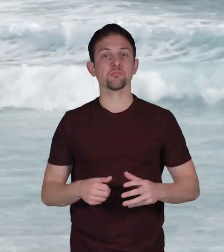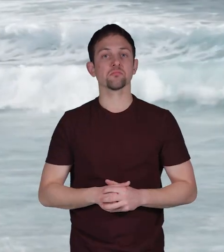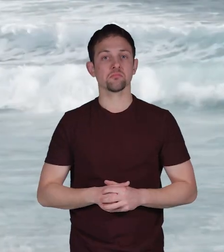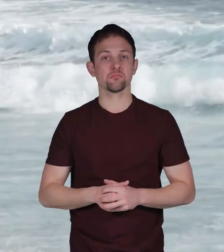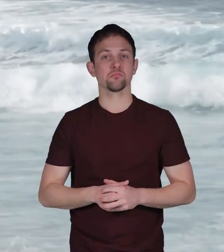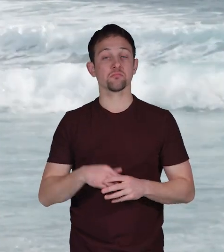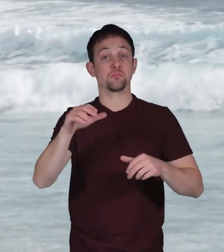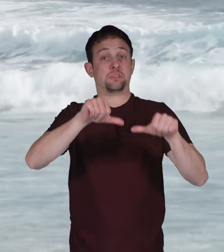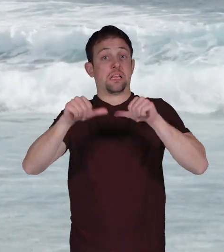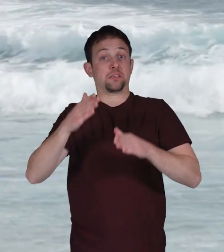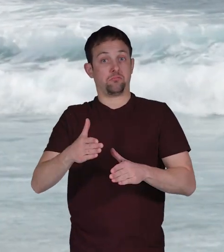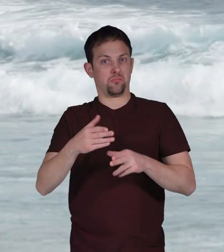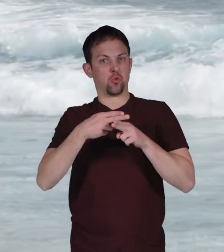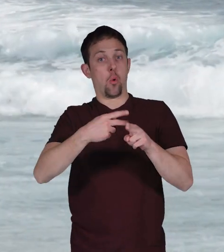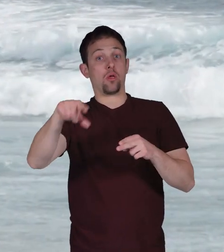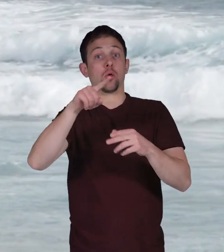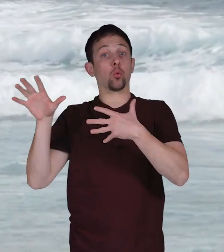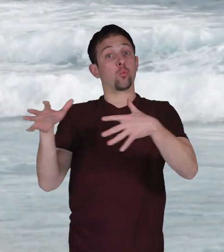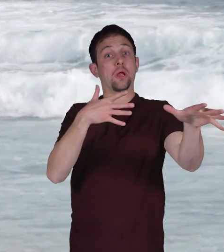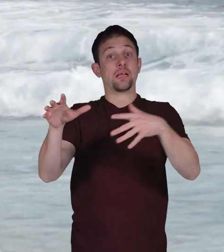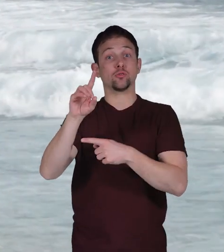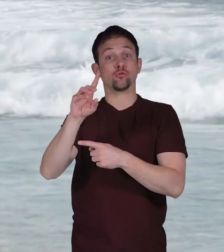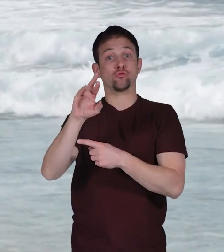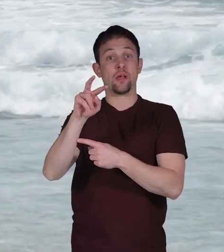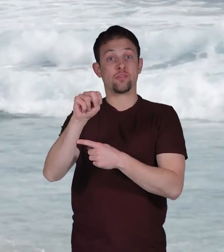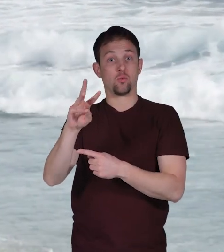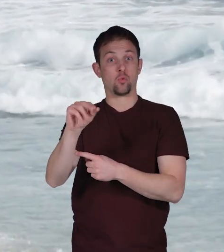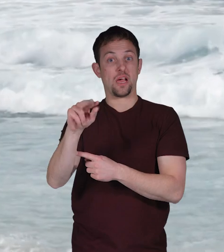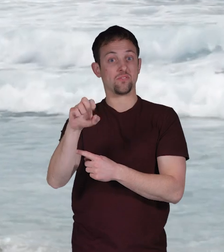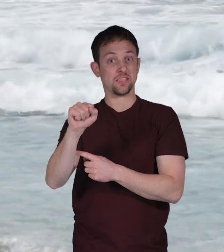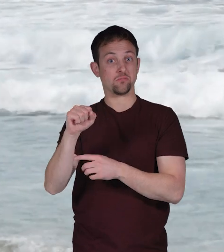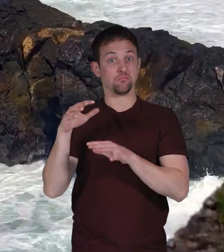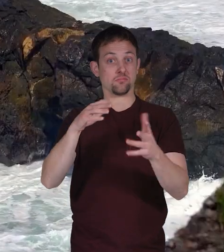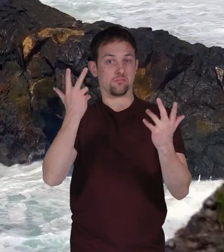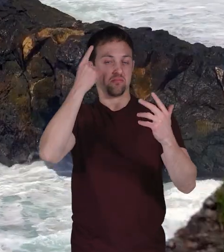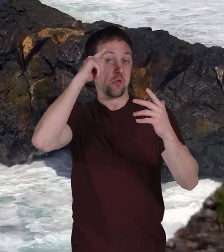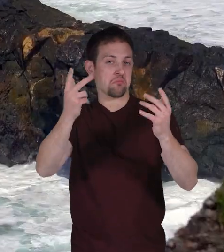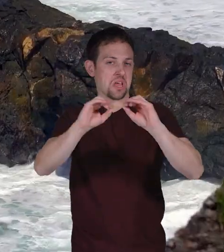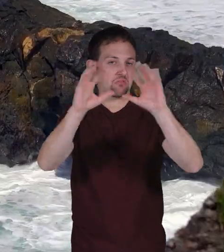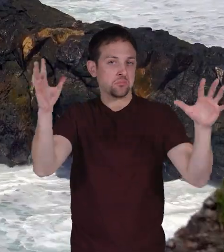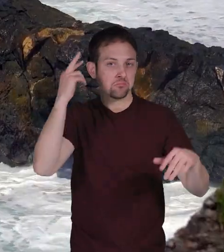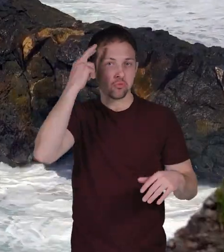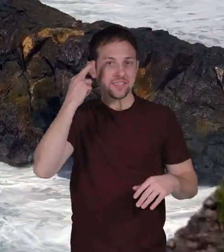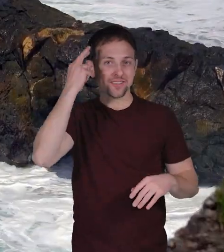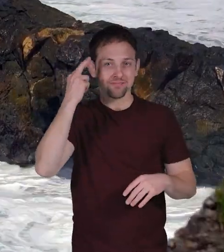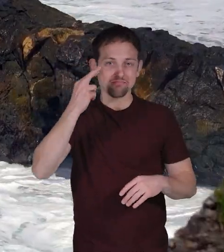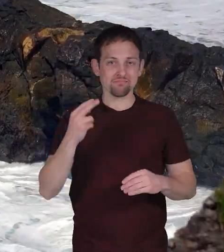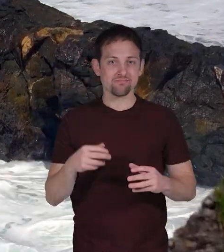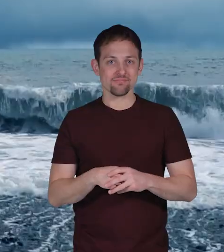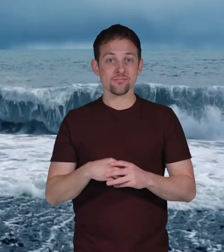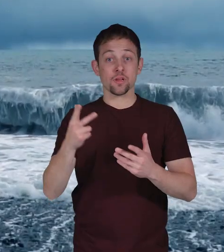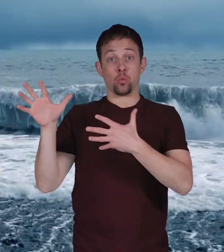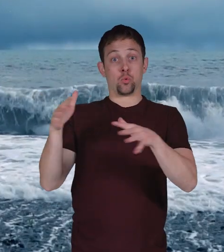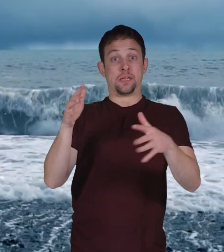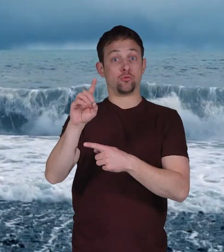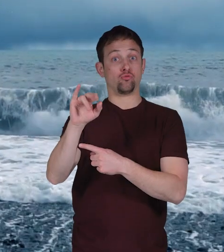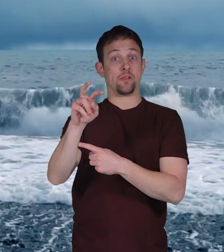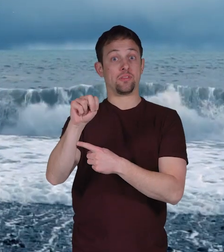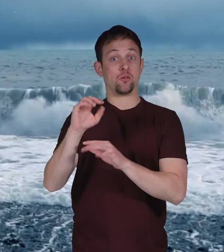Scientists call these wind-driven waves, for obvious reasons. Wind-driven waves are